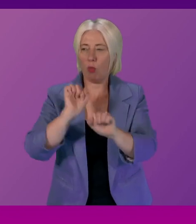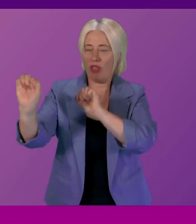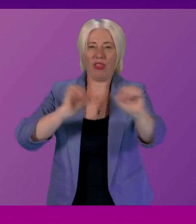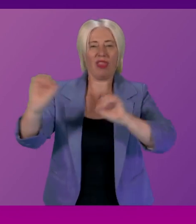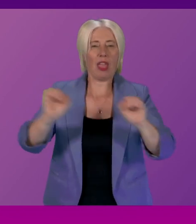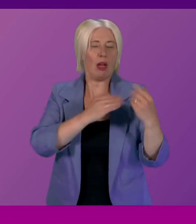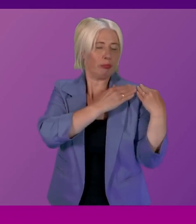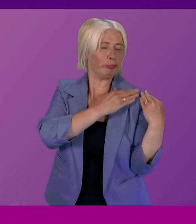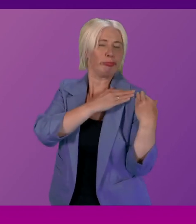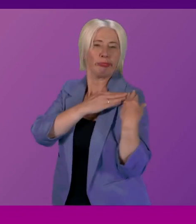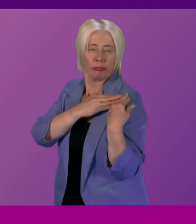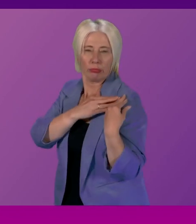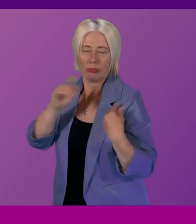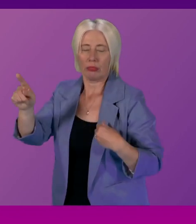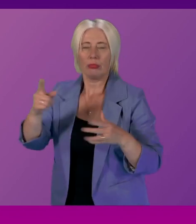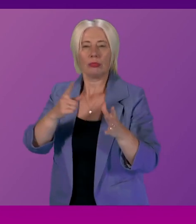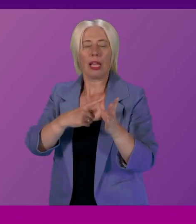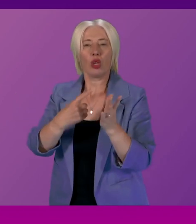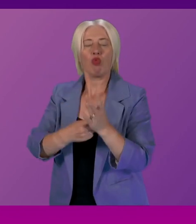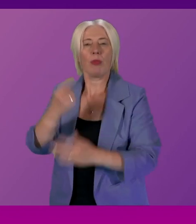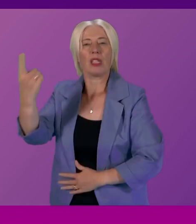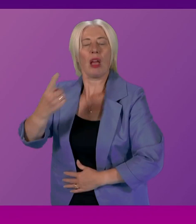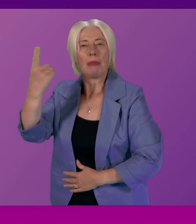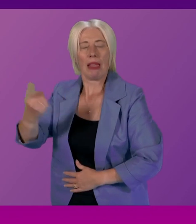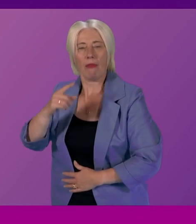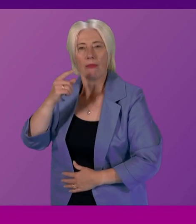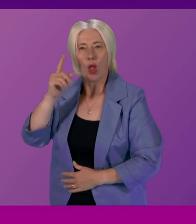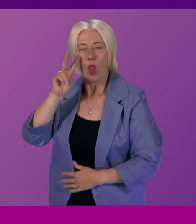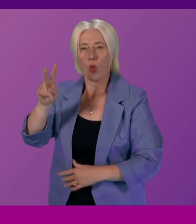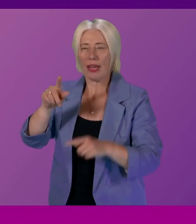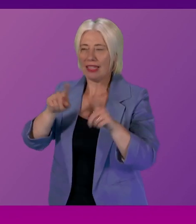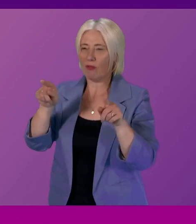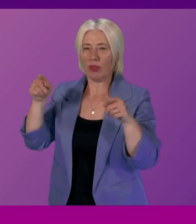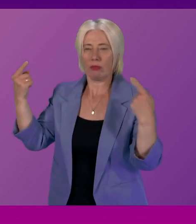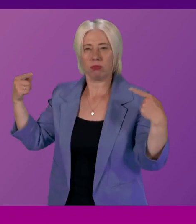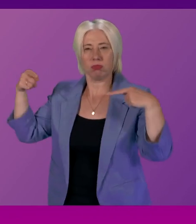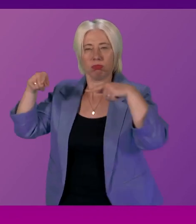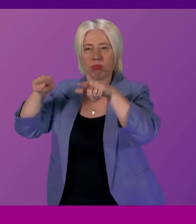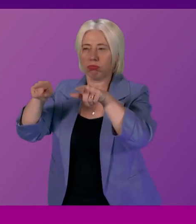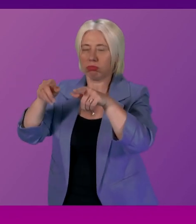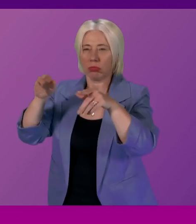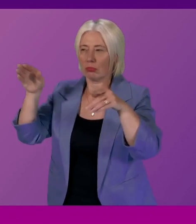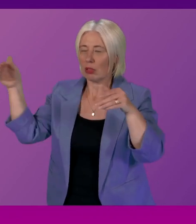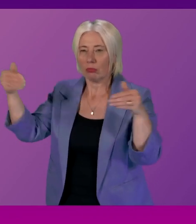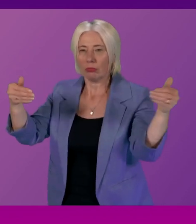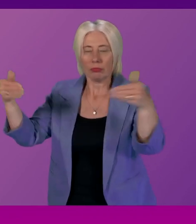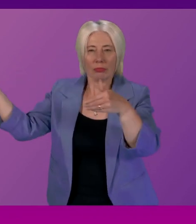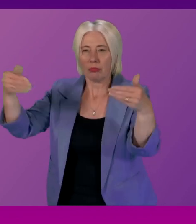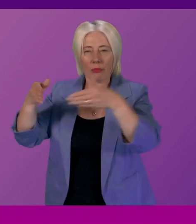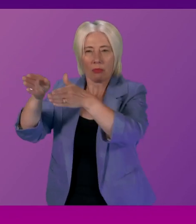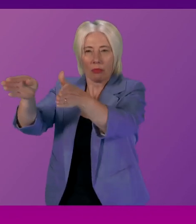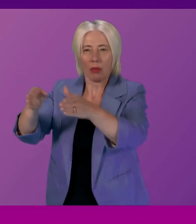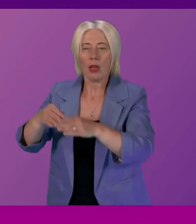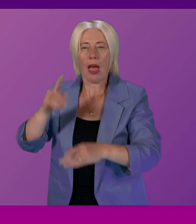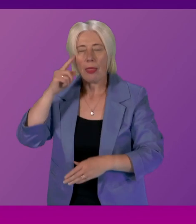so angus robertson in the first instance has taken forward a number of bilaterals i think with if not all